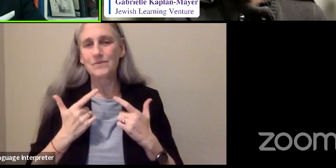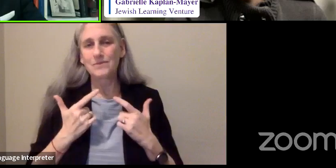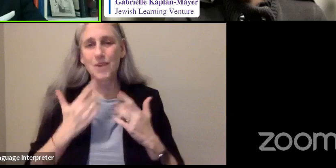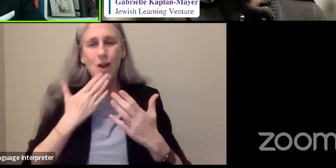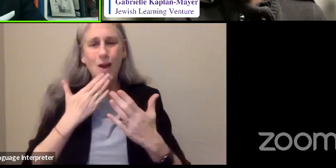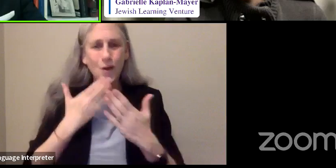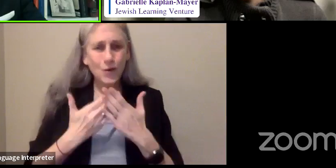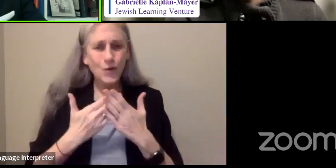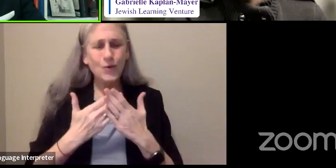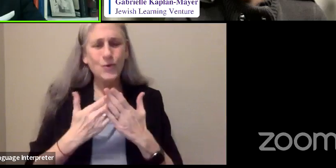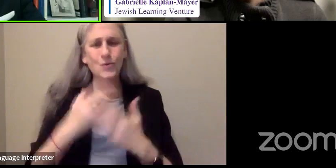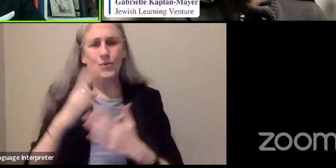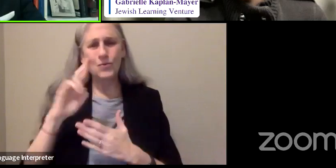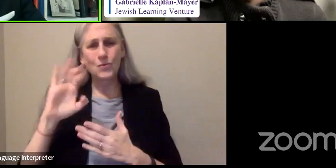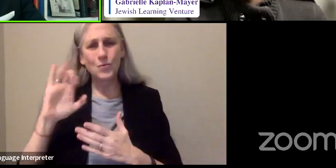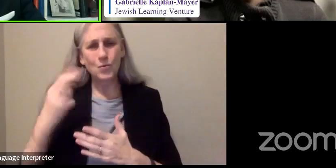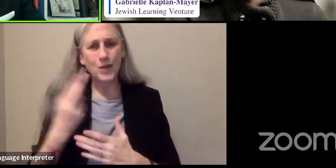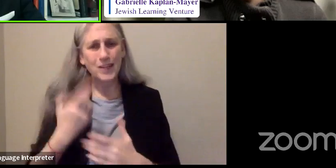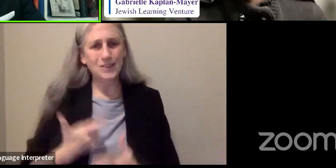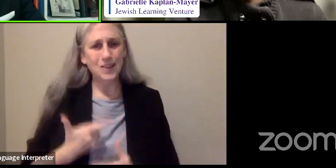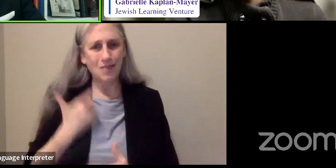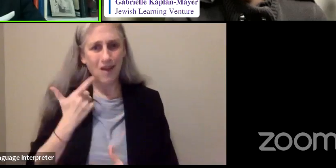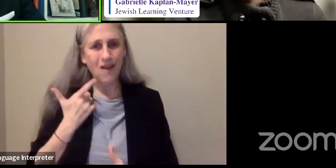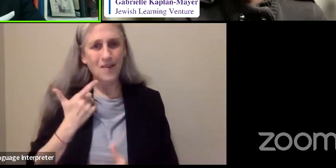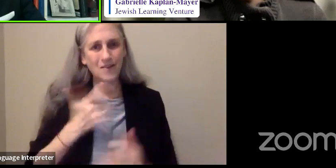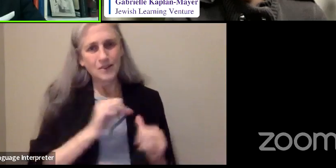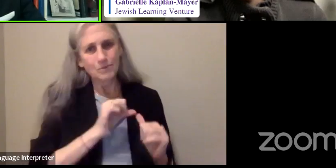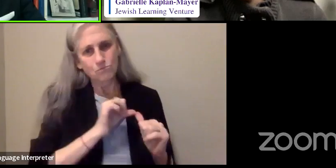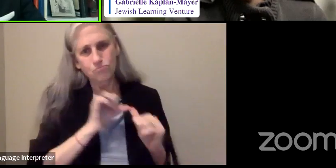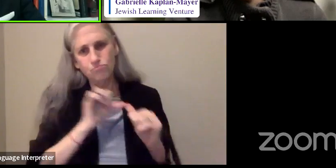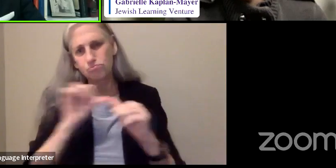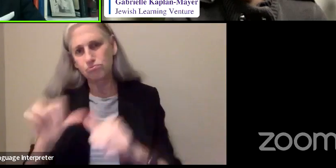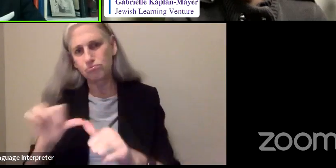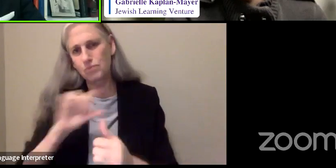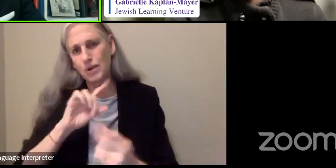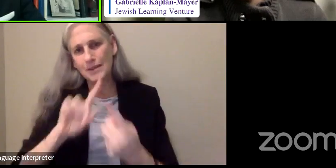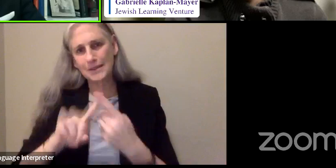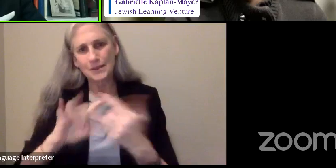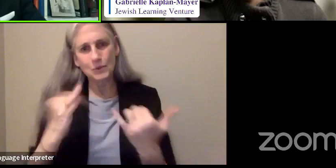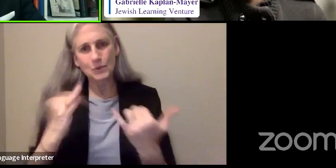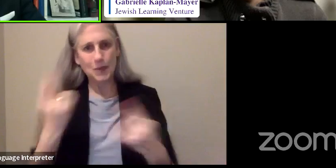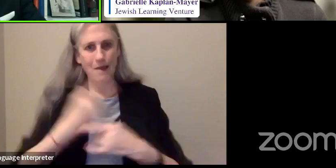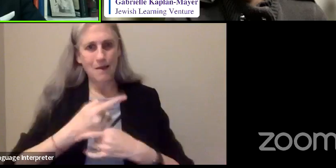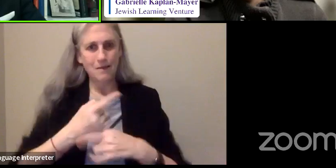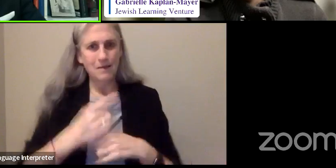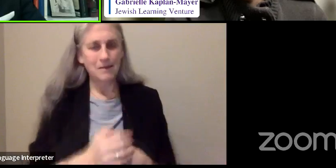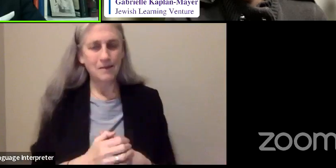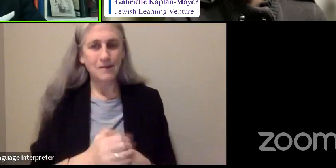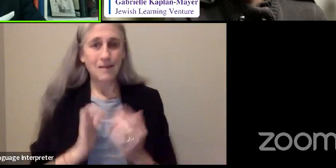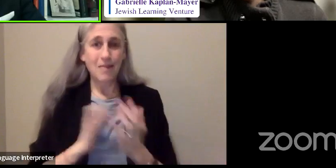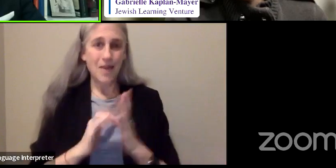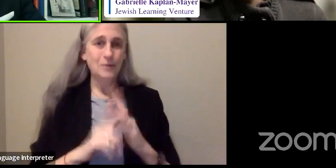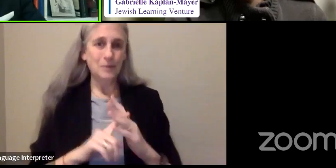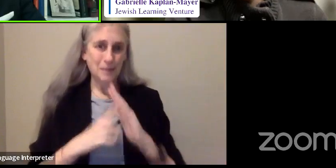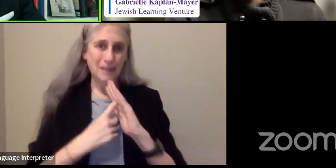which we've carried through our lives, all of these years. And that was the beginning.